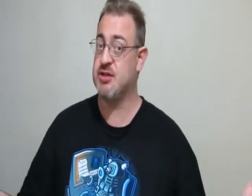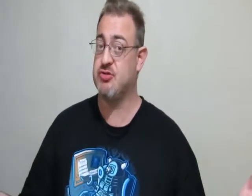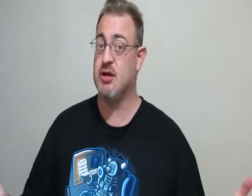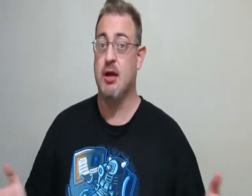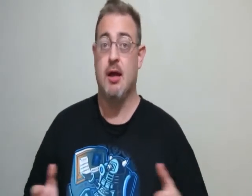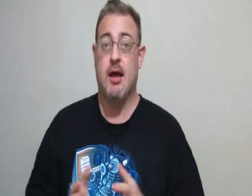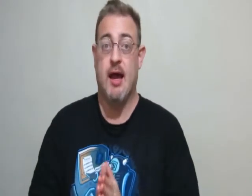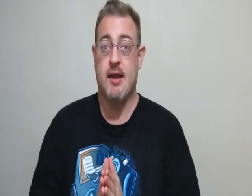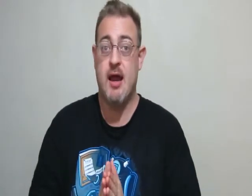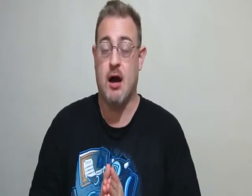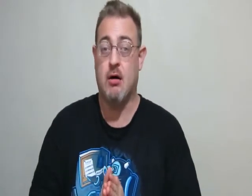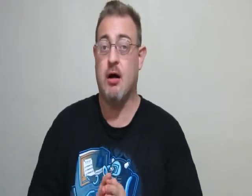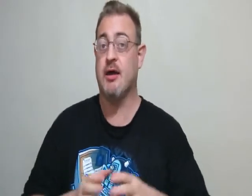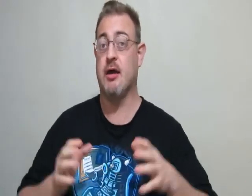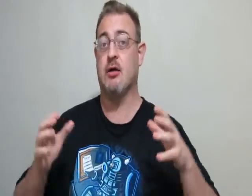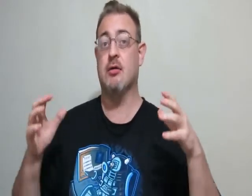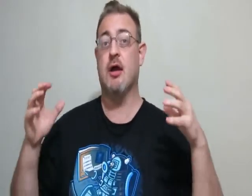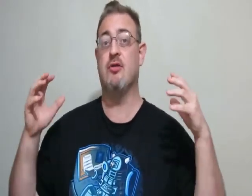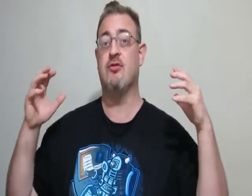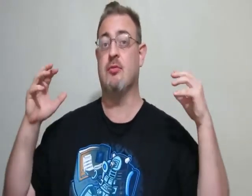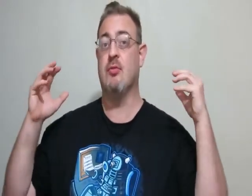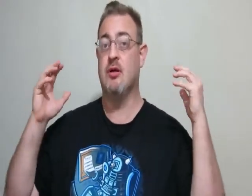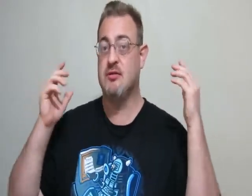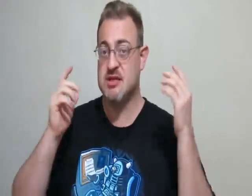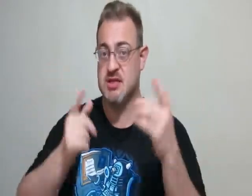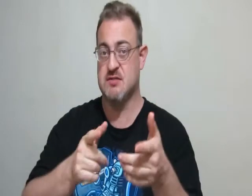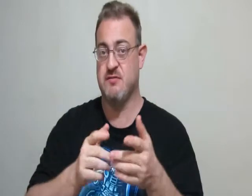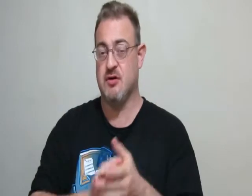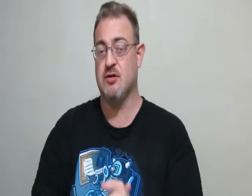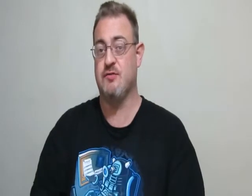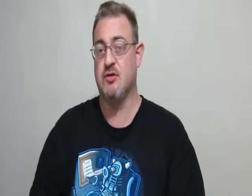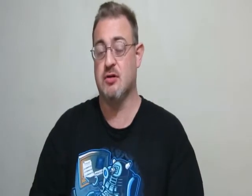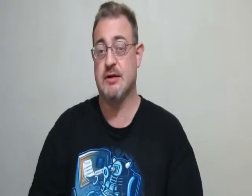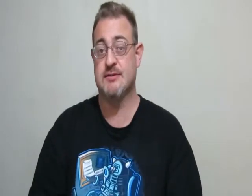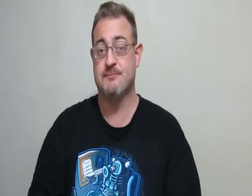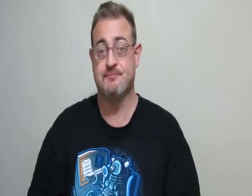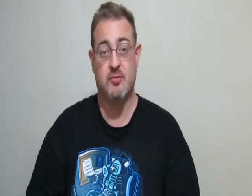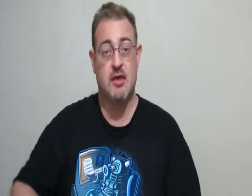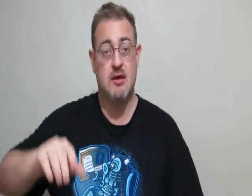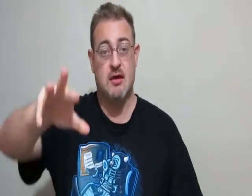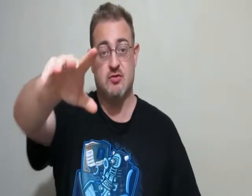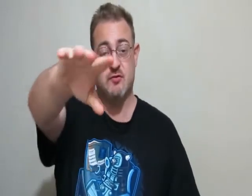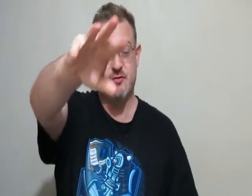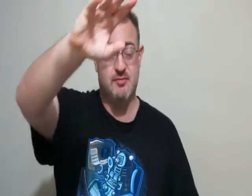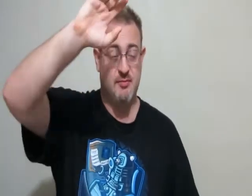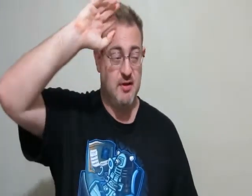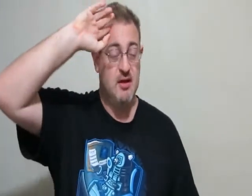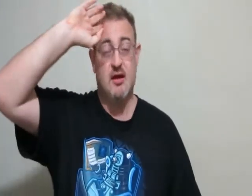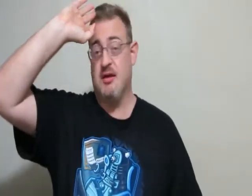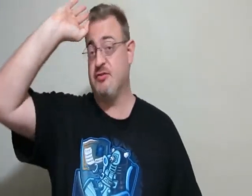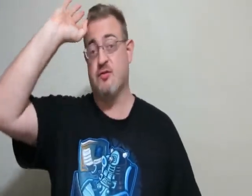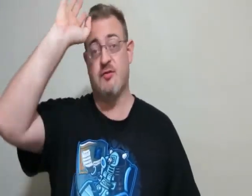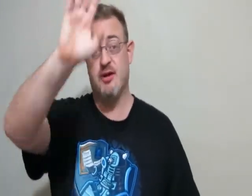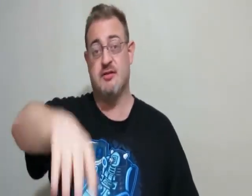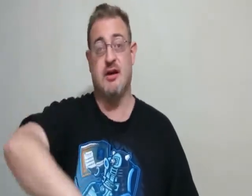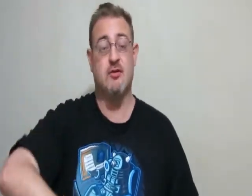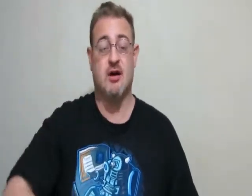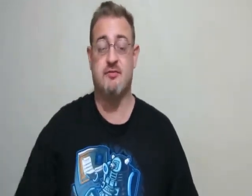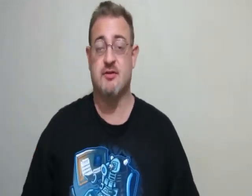etc. And now, I can get on and do some decent videos for you guys. That's all from me today. Look after